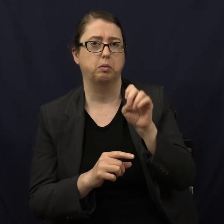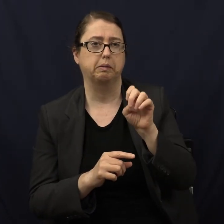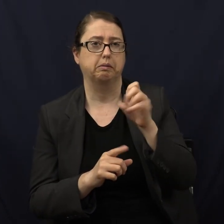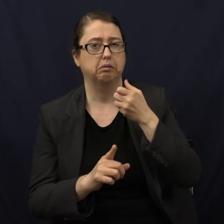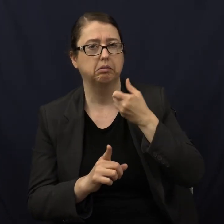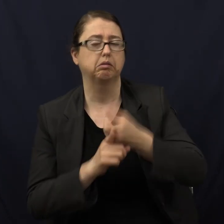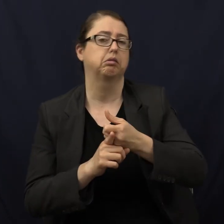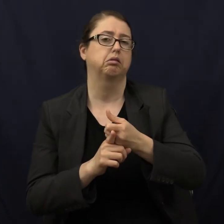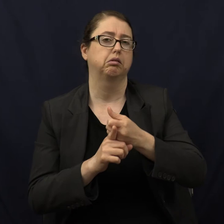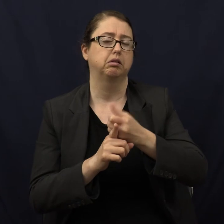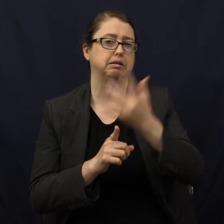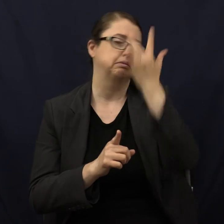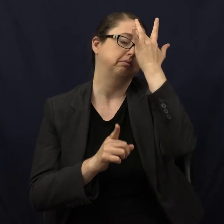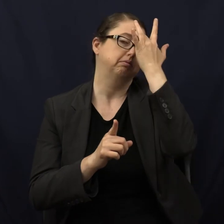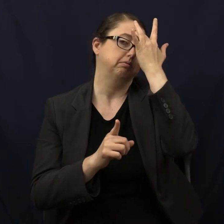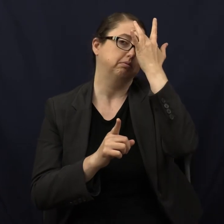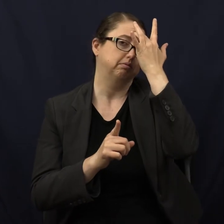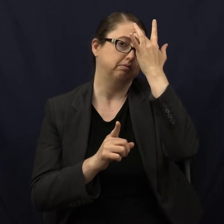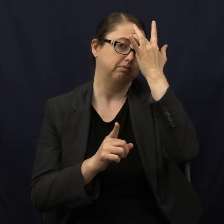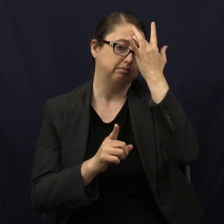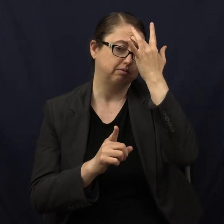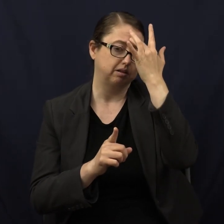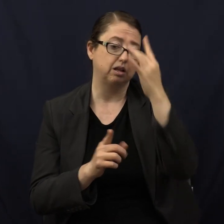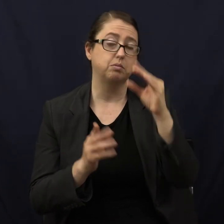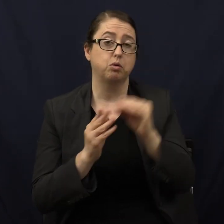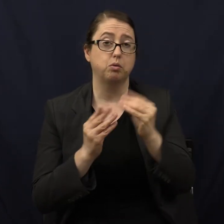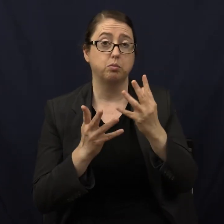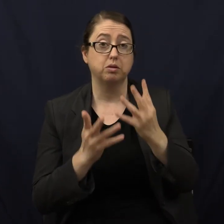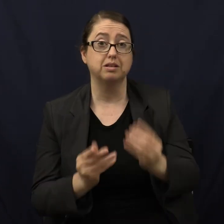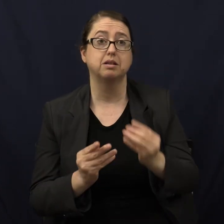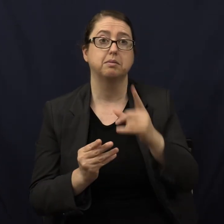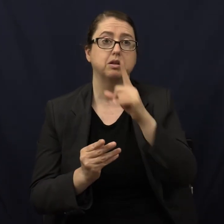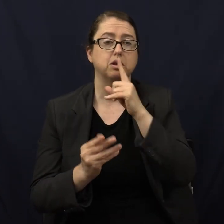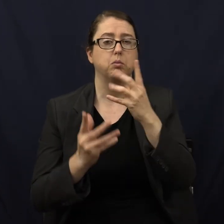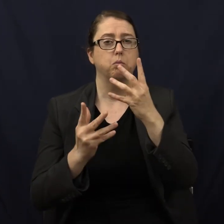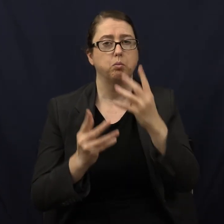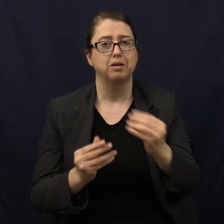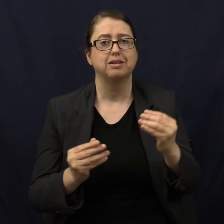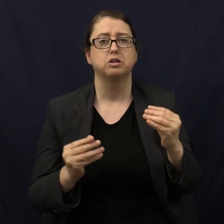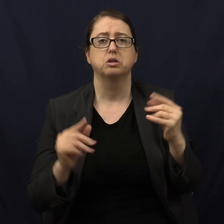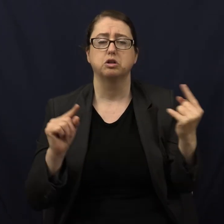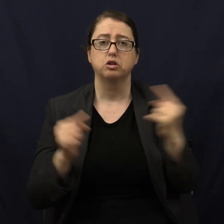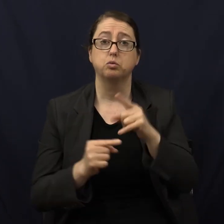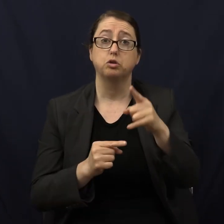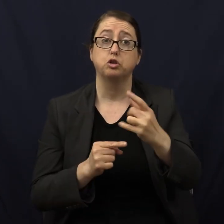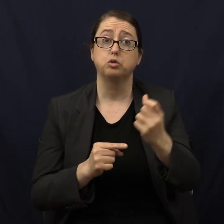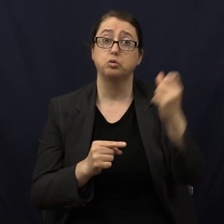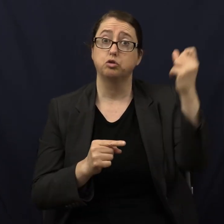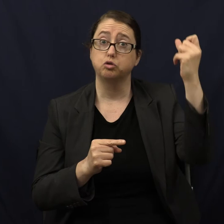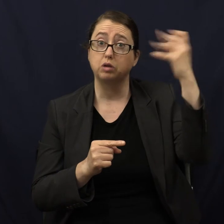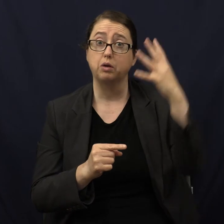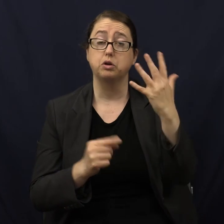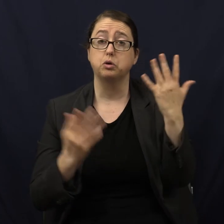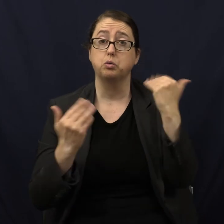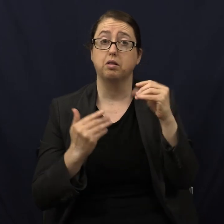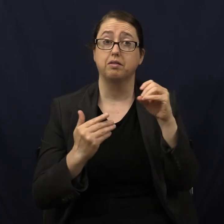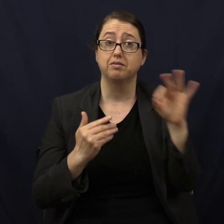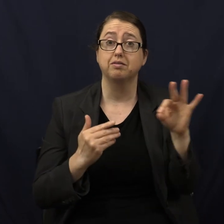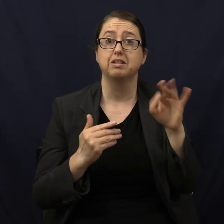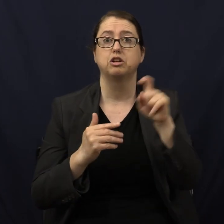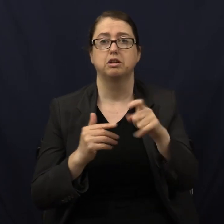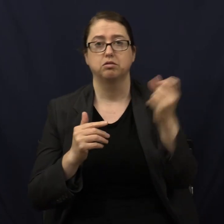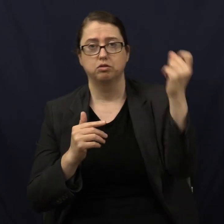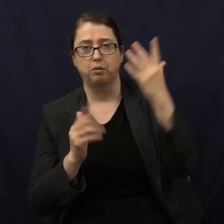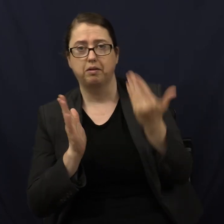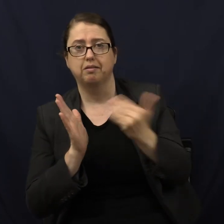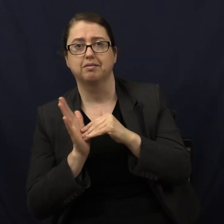Yeah, no. Not just dry. It's moist, because the moist really hurts you, because when you take a shower to cool off, you need another